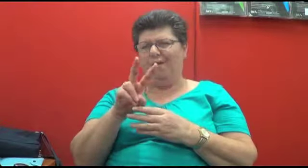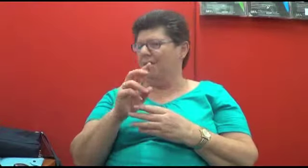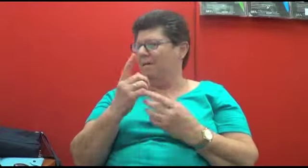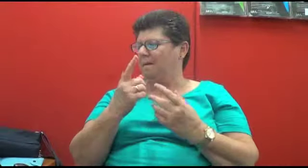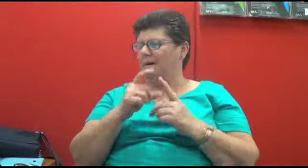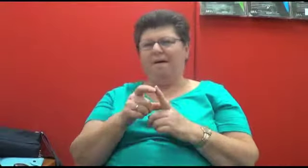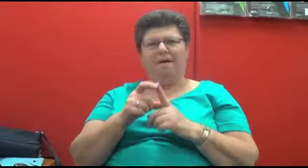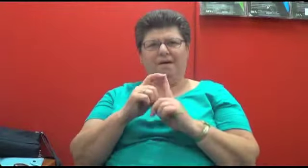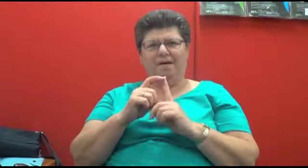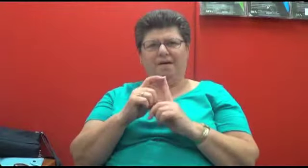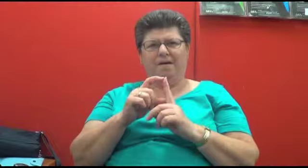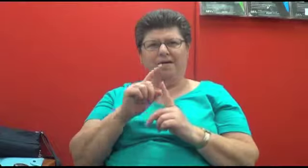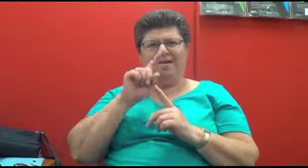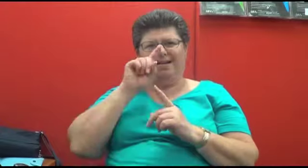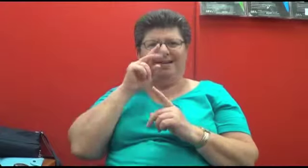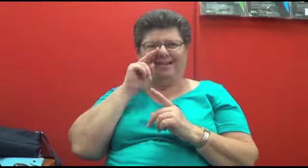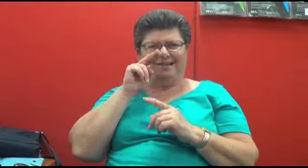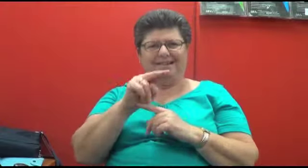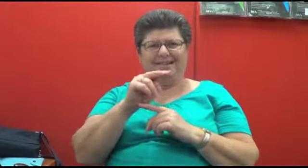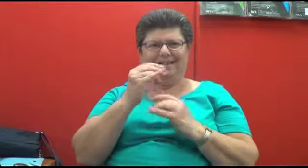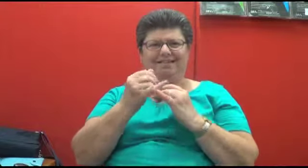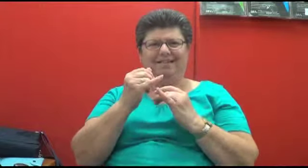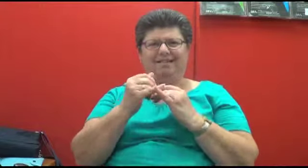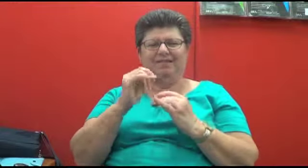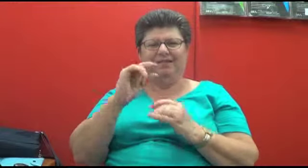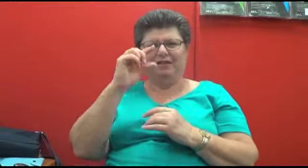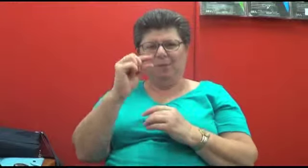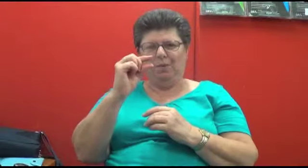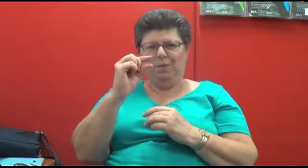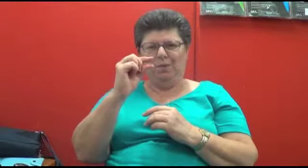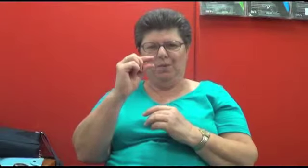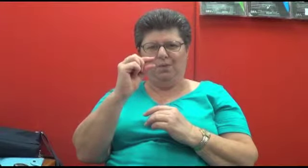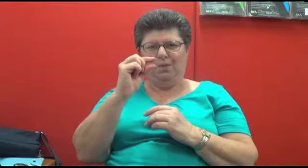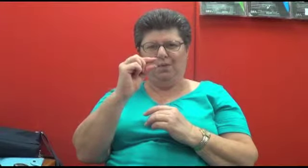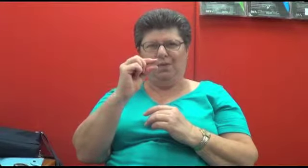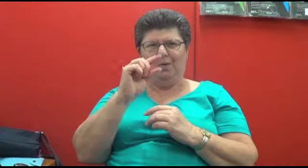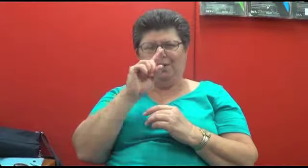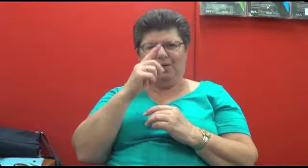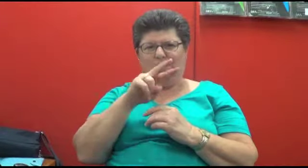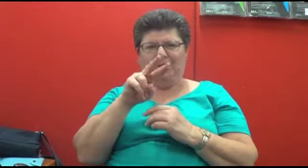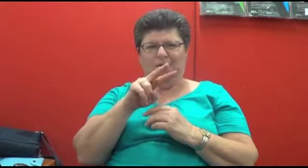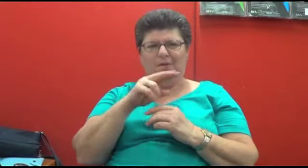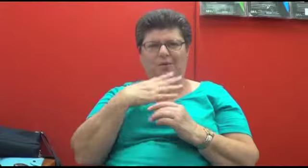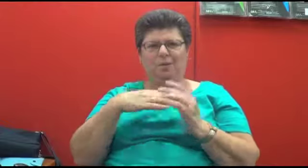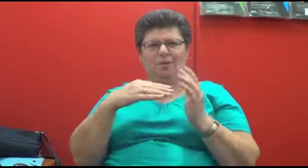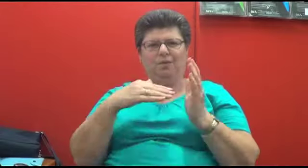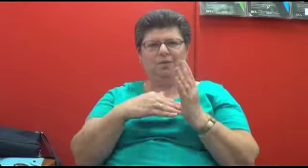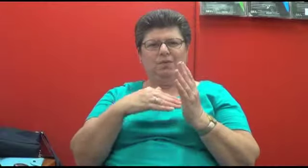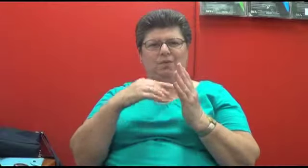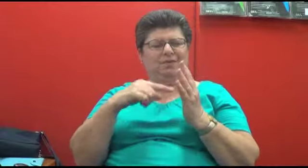But the exercise was very hard because when I used the translation app, the text was very, very small